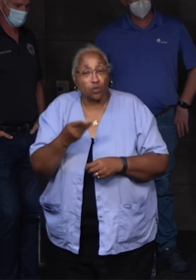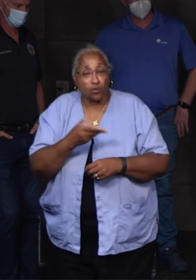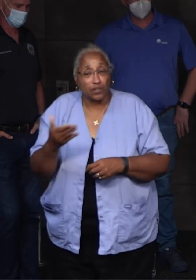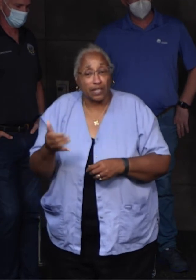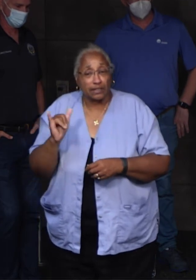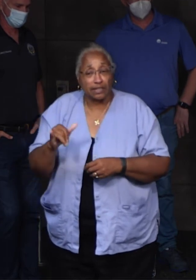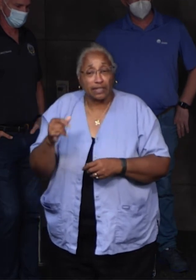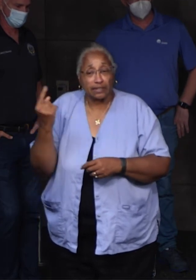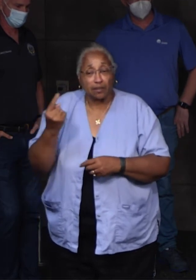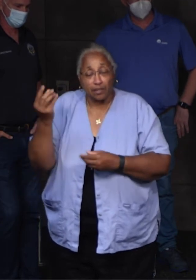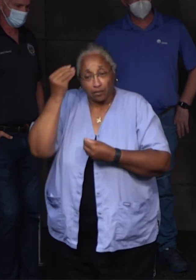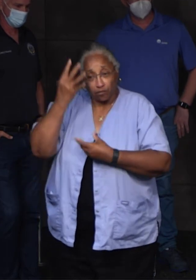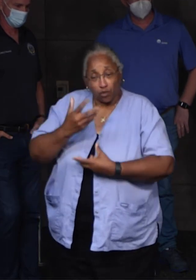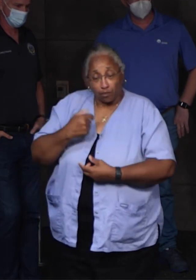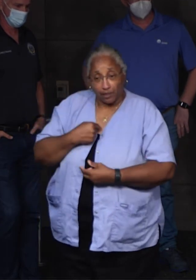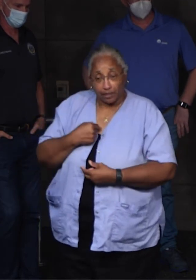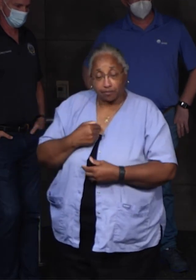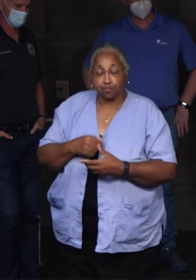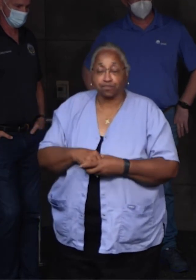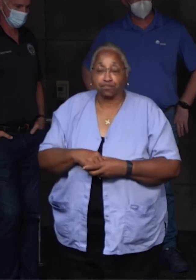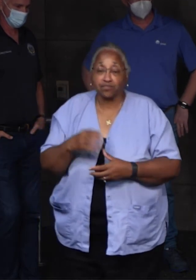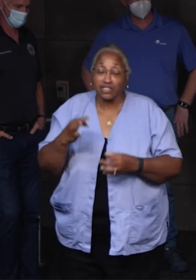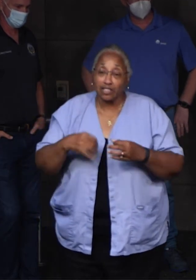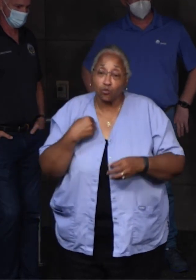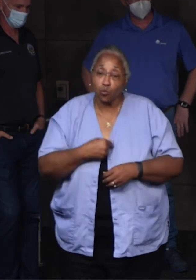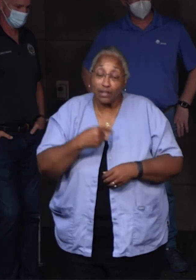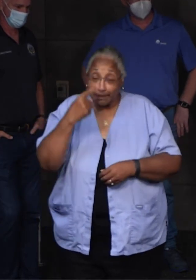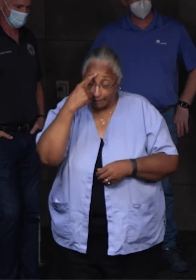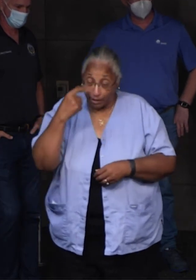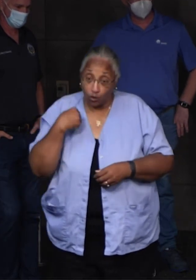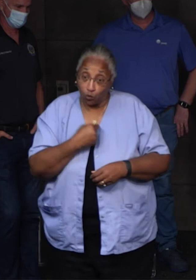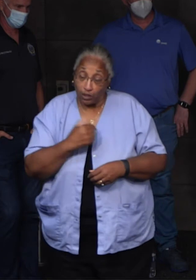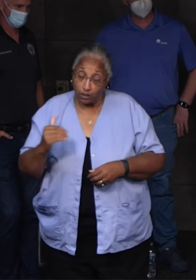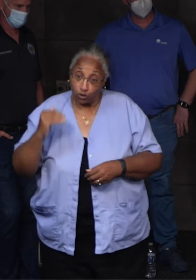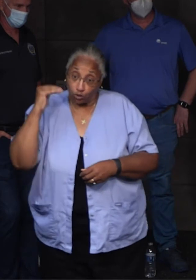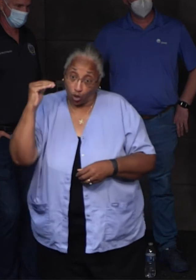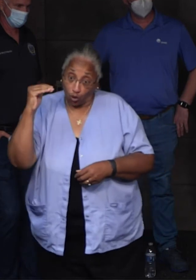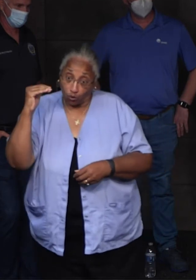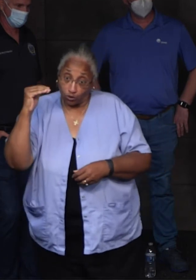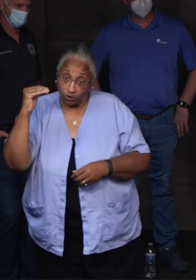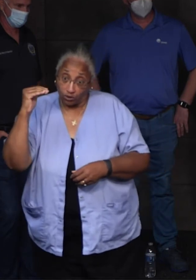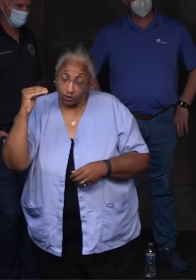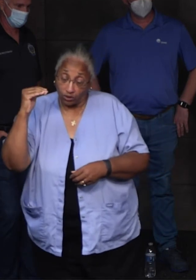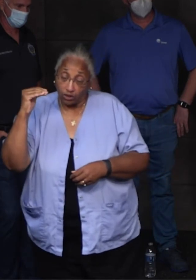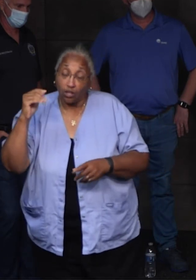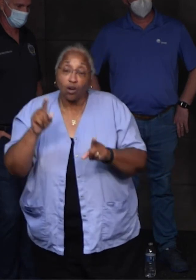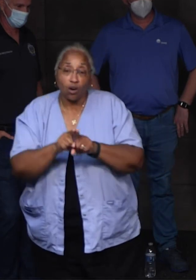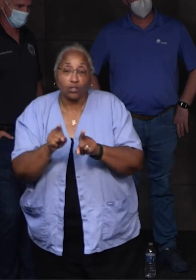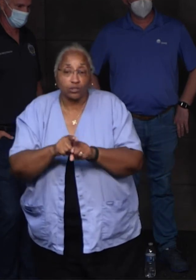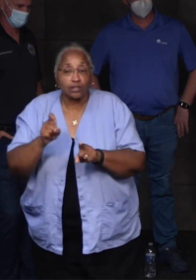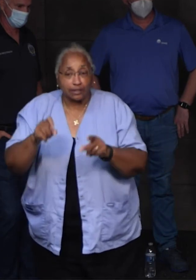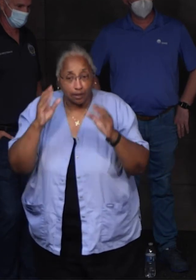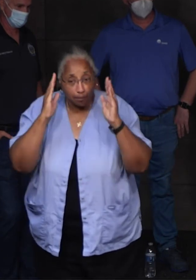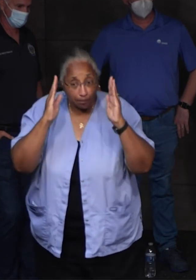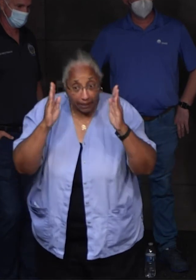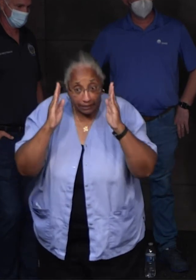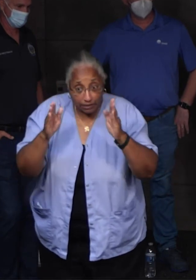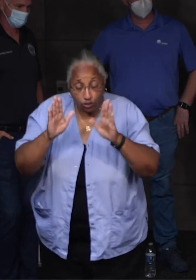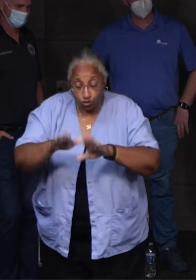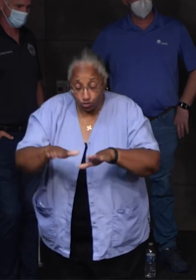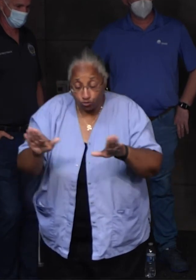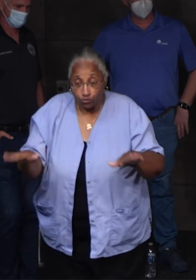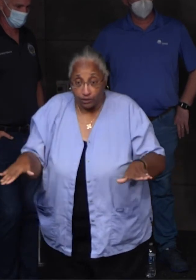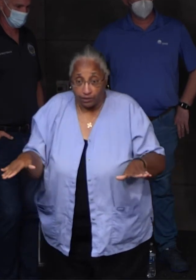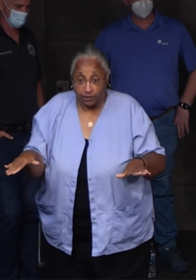to my attention today. You know, it's one thing if we think about us as adults, but you also need to be paying attention to your children and the